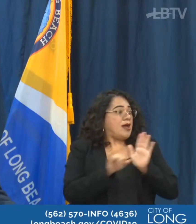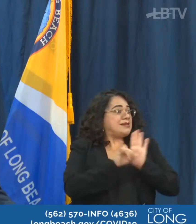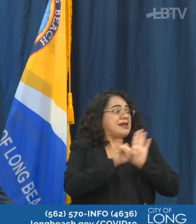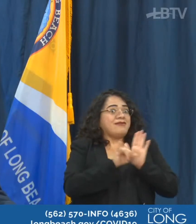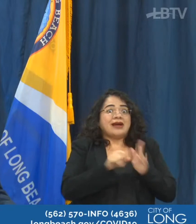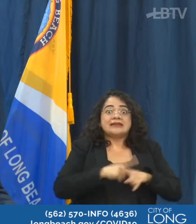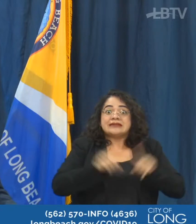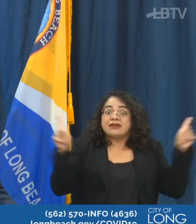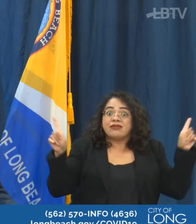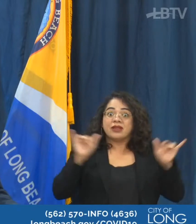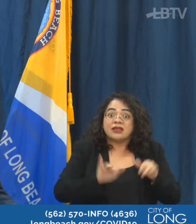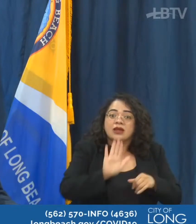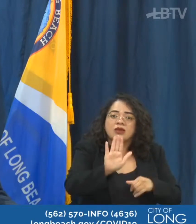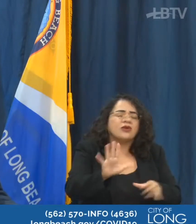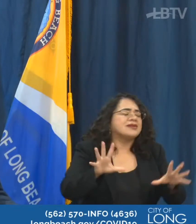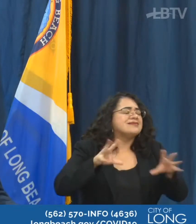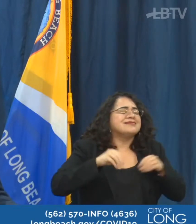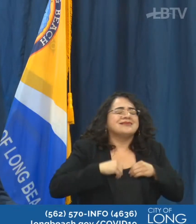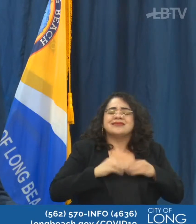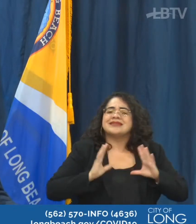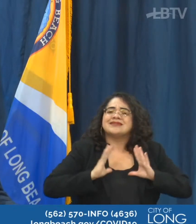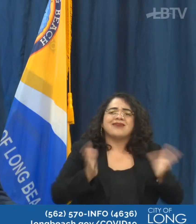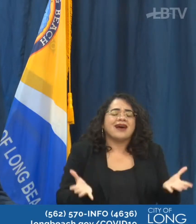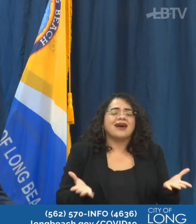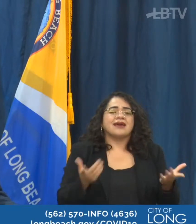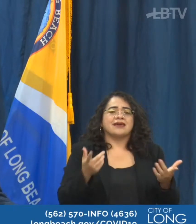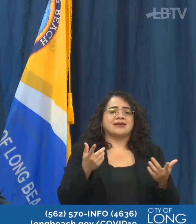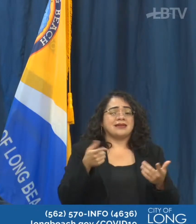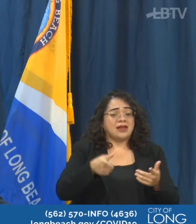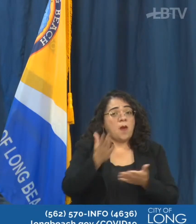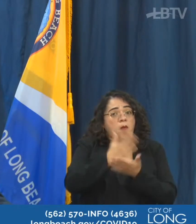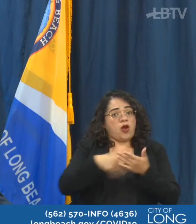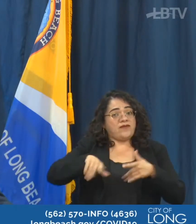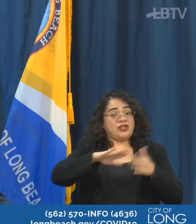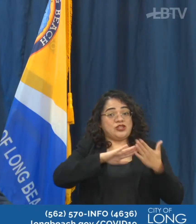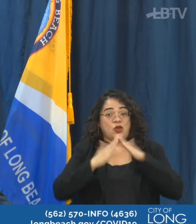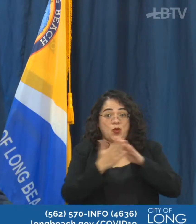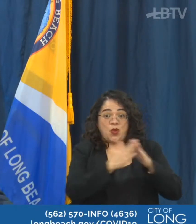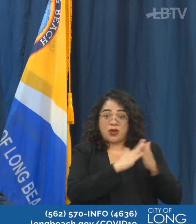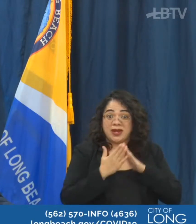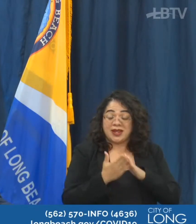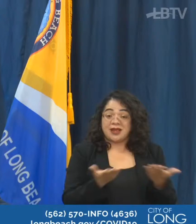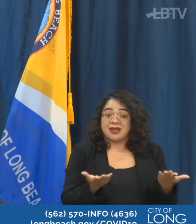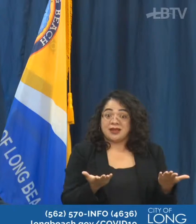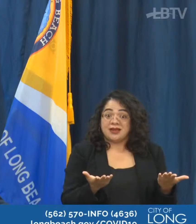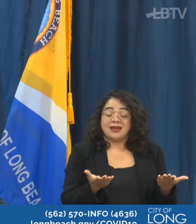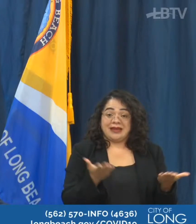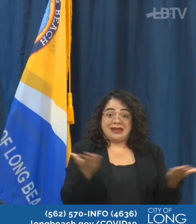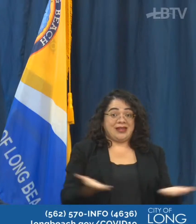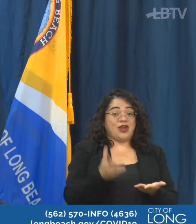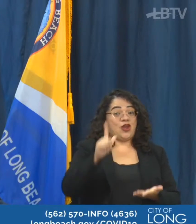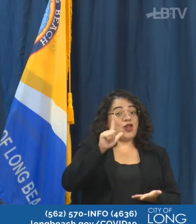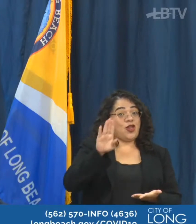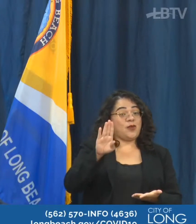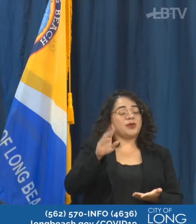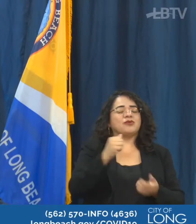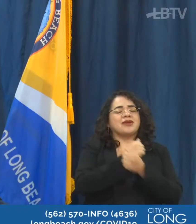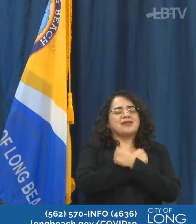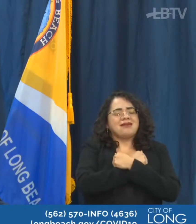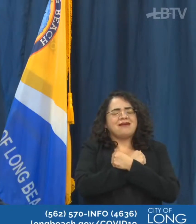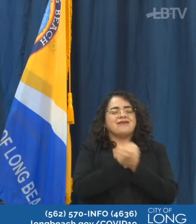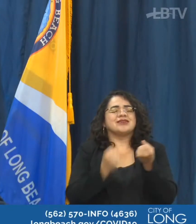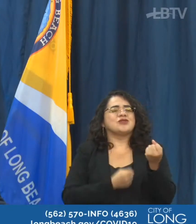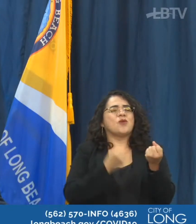for both communities. And like all of you, I love that Long Beach is a place that loves and supports everybody.